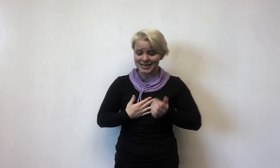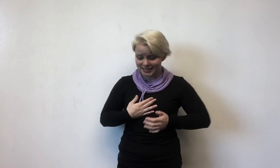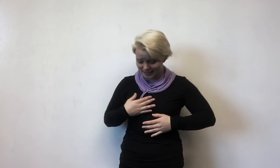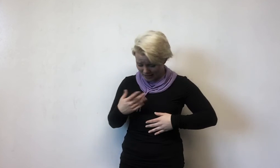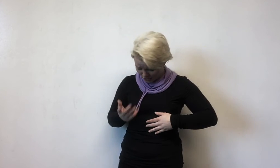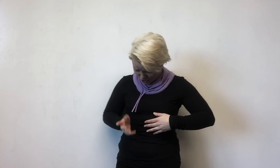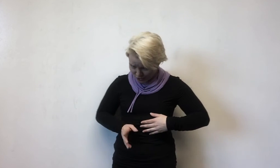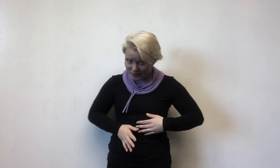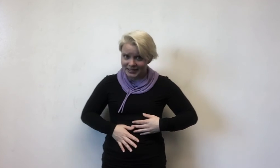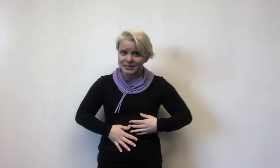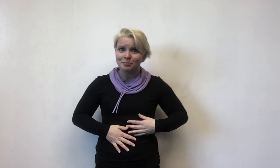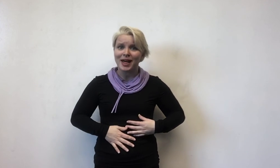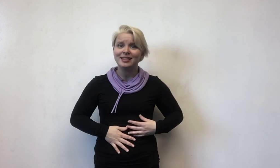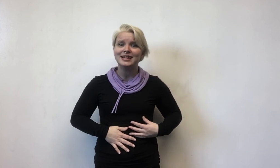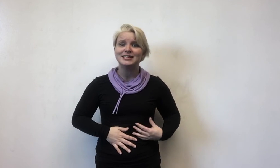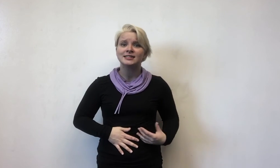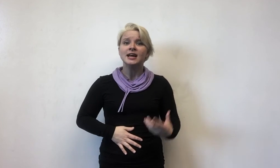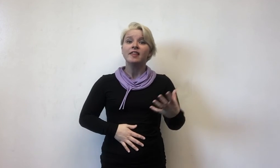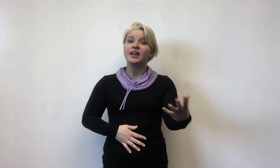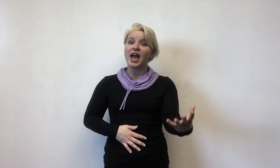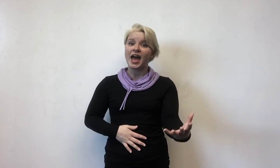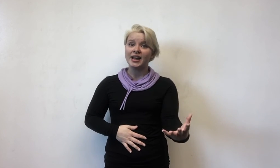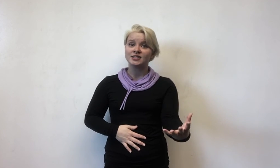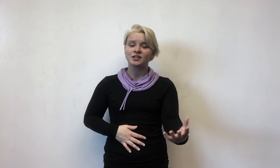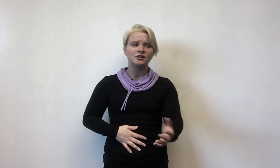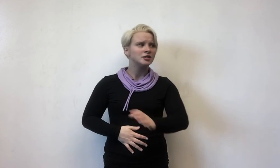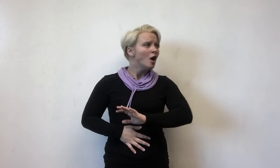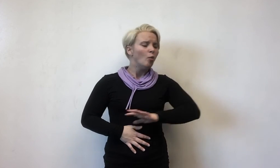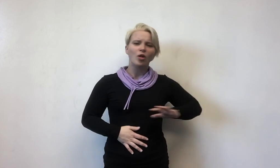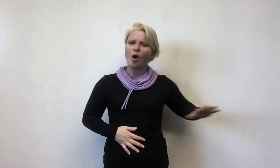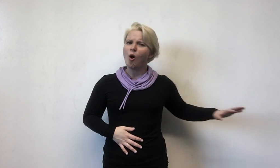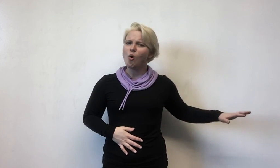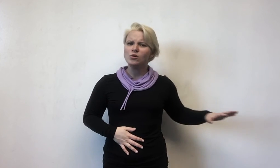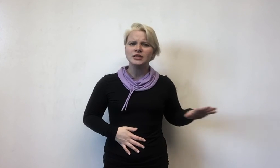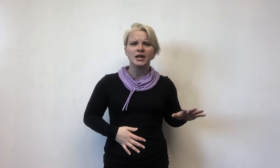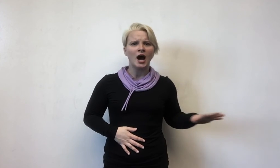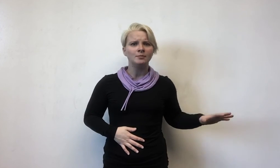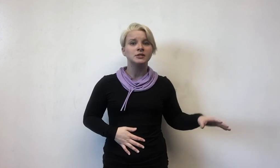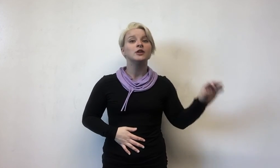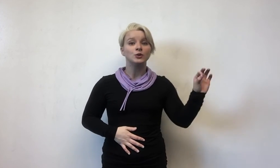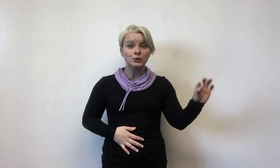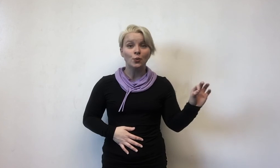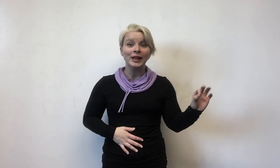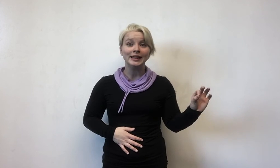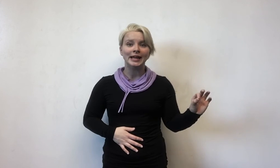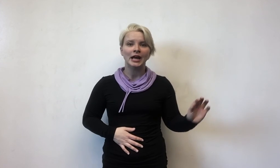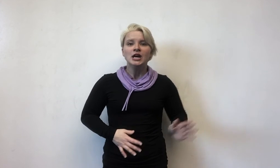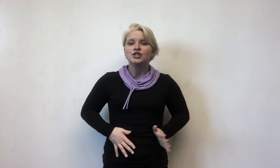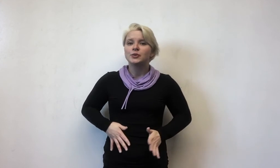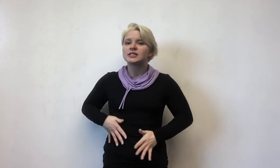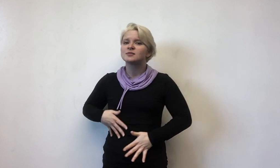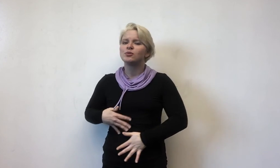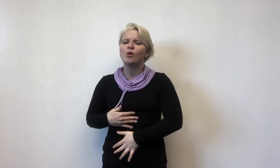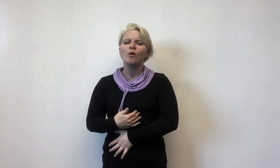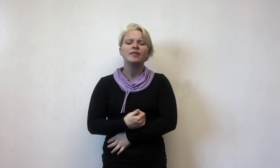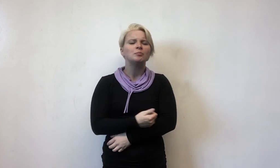into their curious bellies. The answers will only come to those willing to explore the